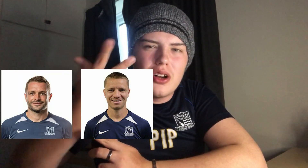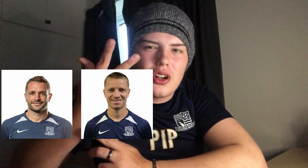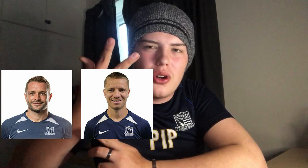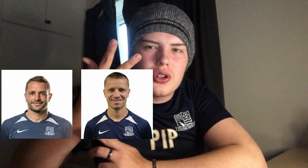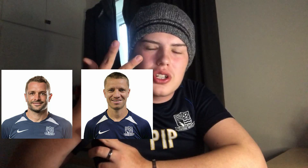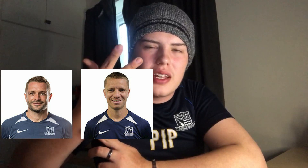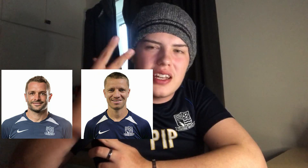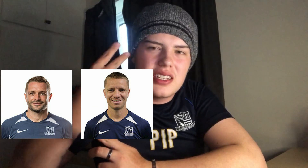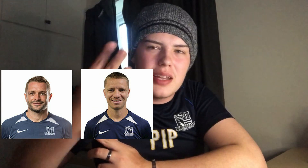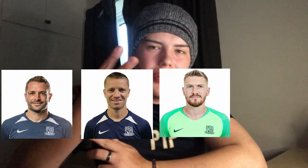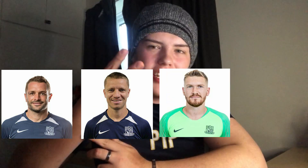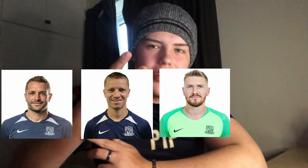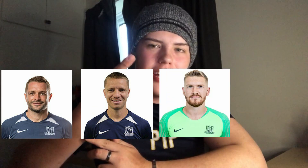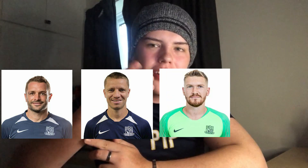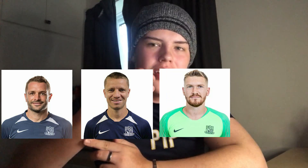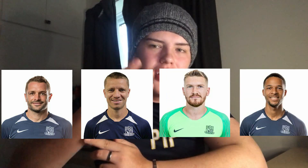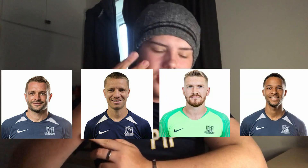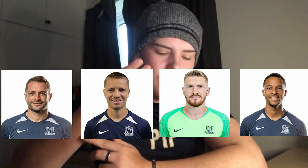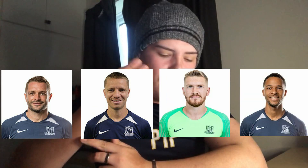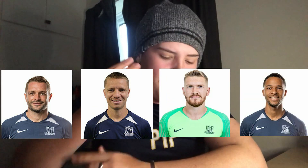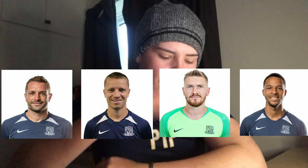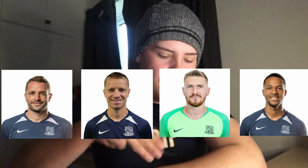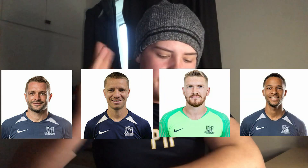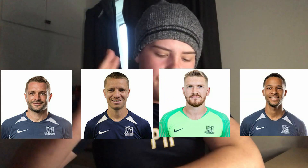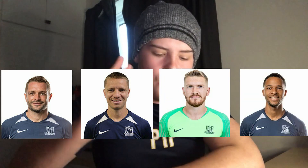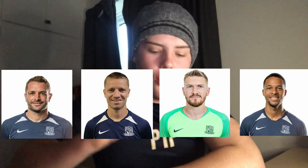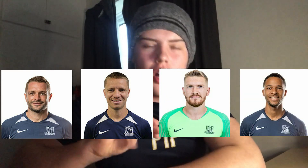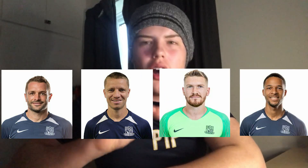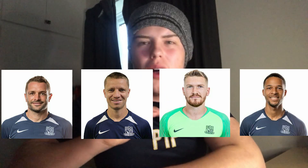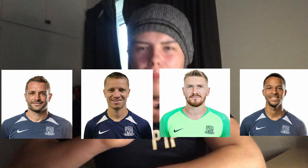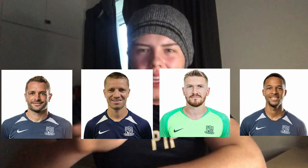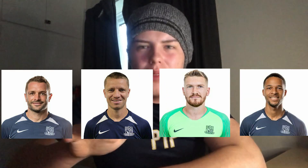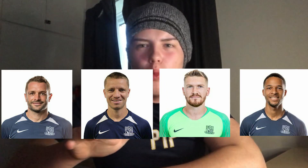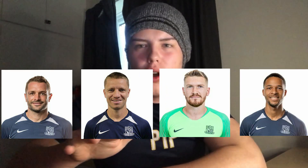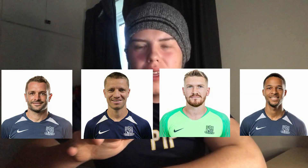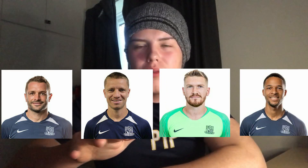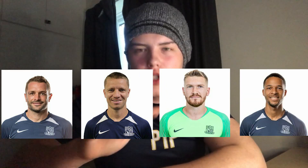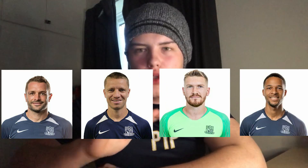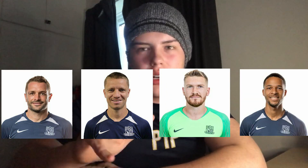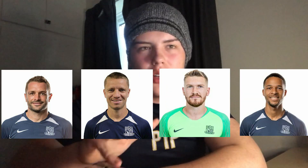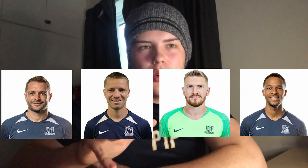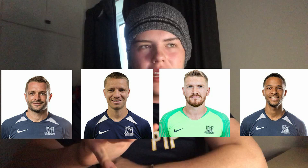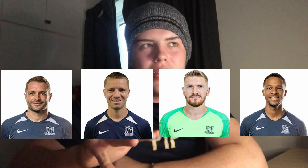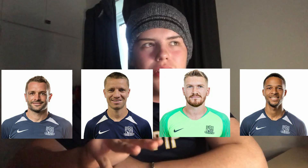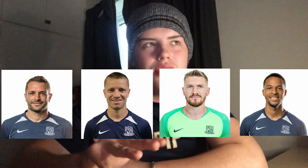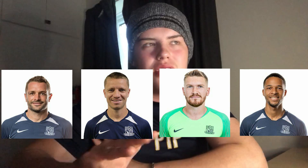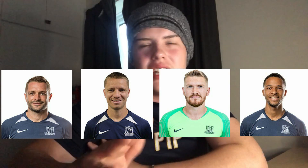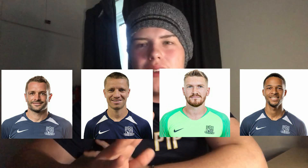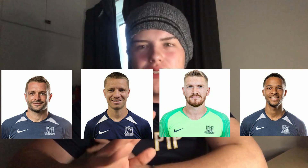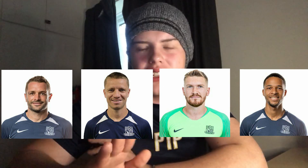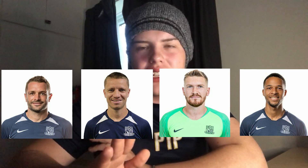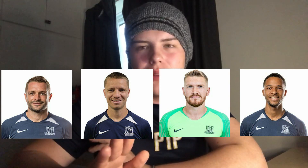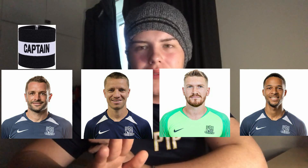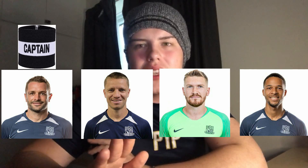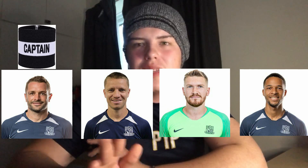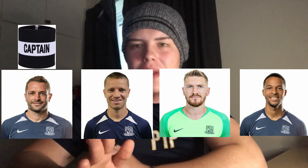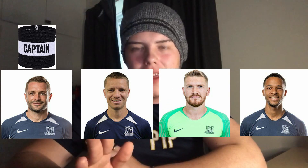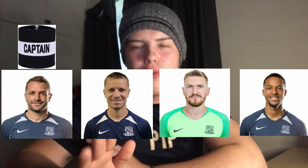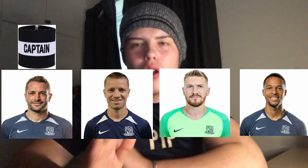Mark Oxley and Timmy Deang. So off those four, I'm picking White straight away. Even though he's only here for six months, he's been here for